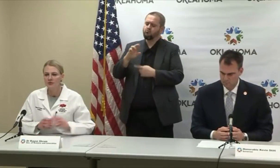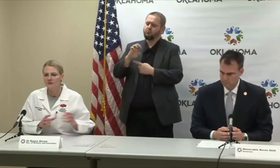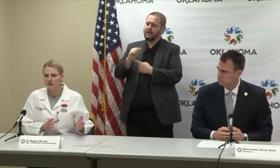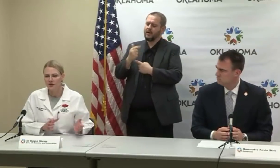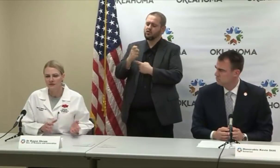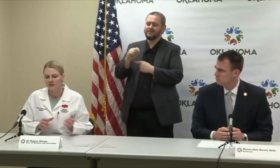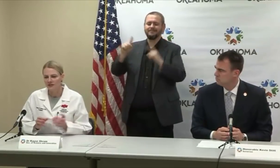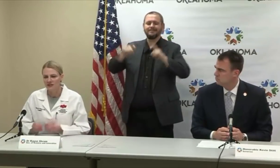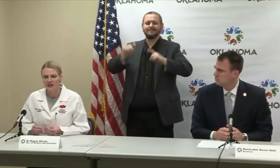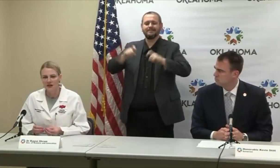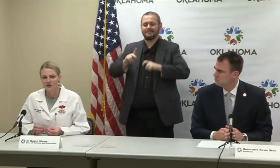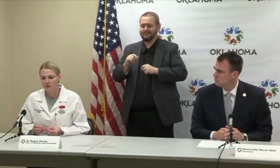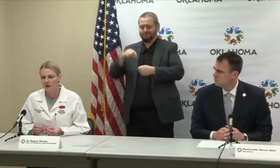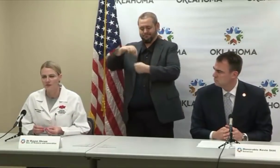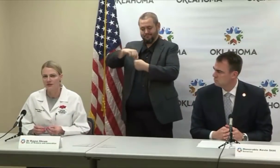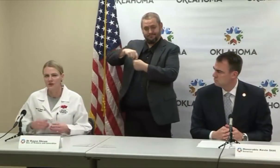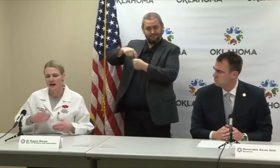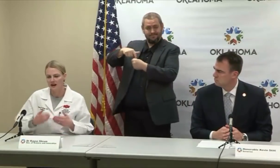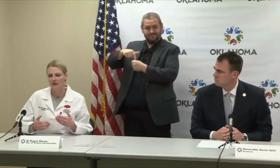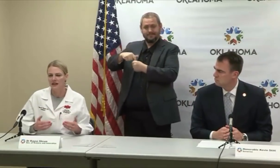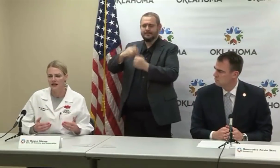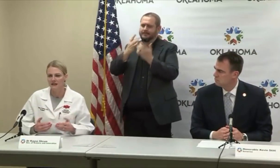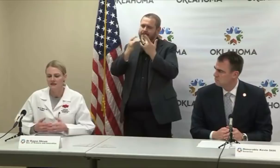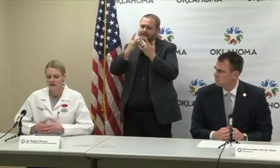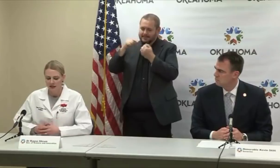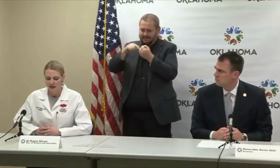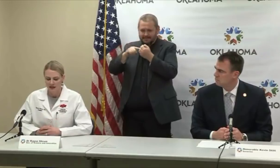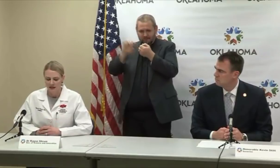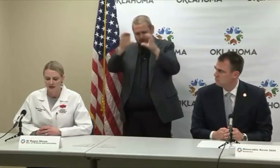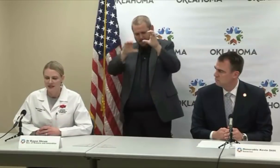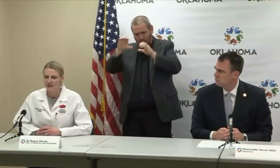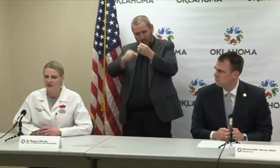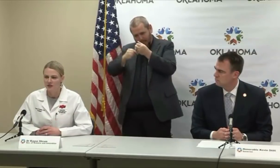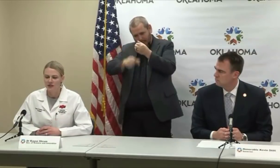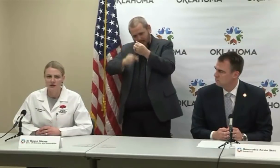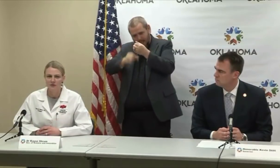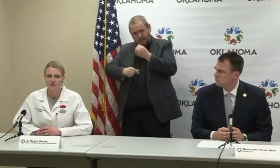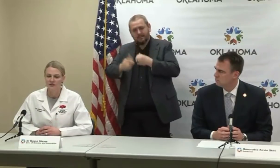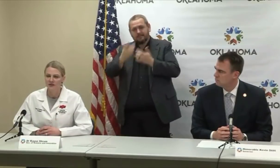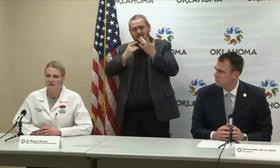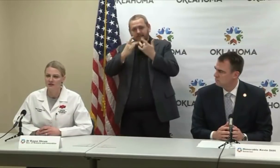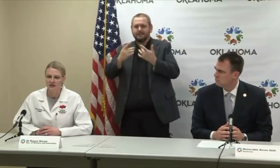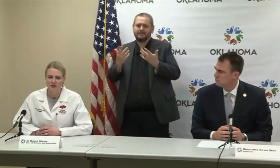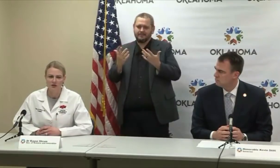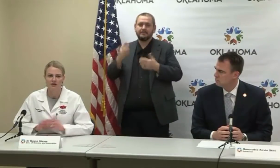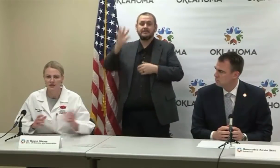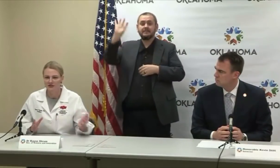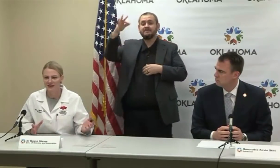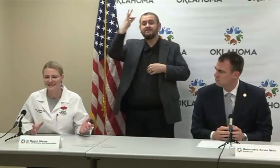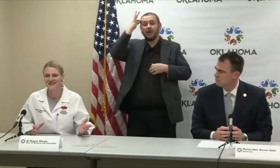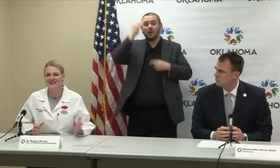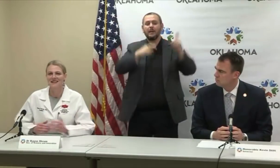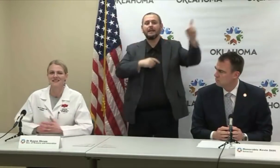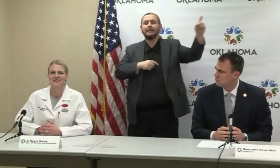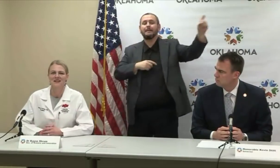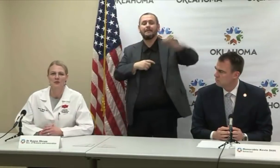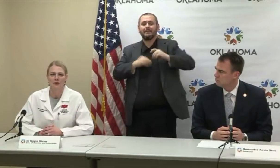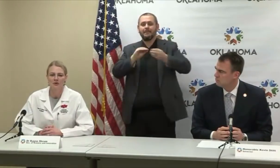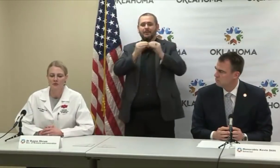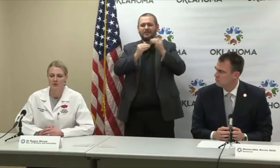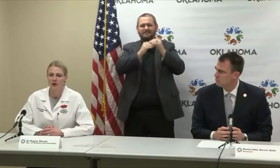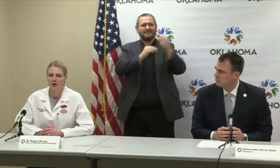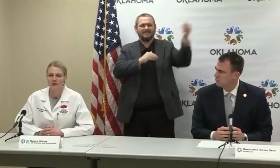Through the federal government, the state health departments are allocated testing materials. But as you can see across the United States,